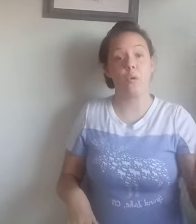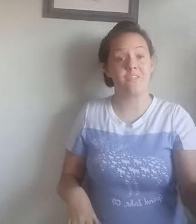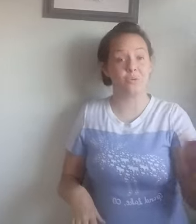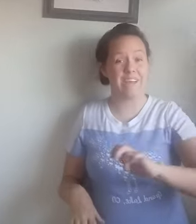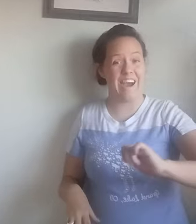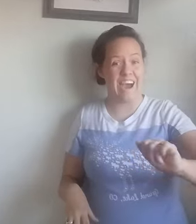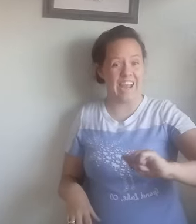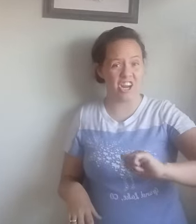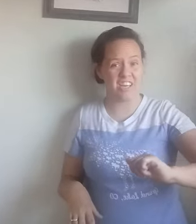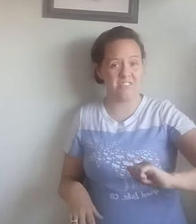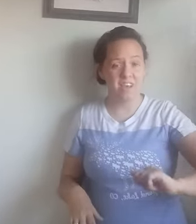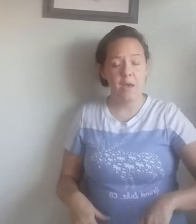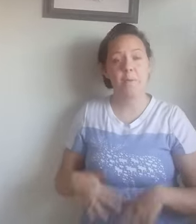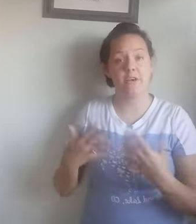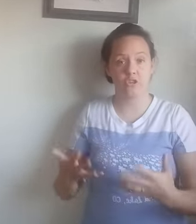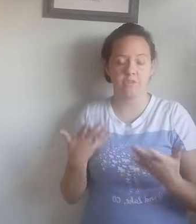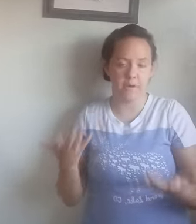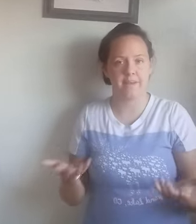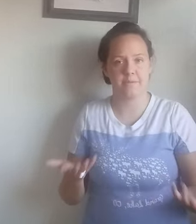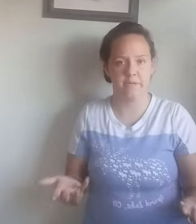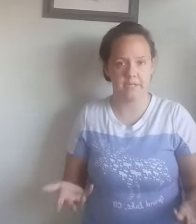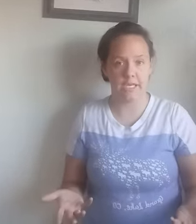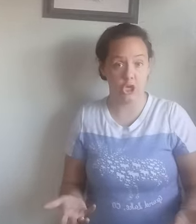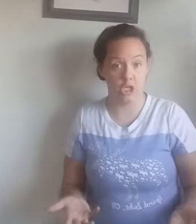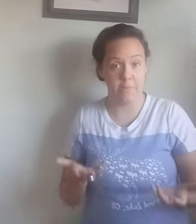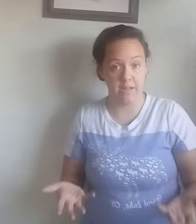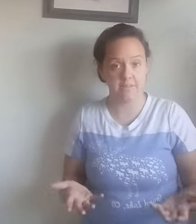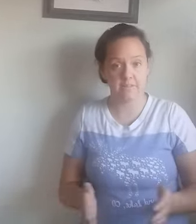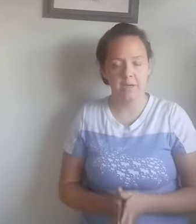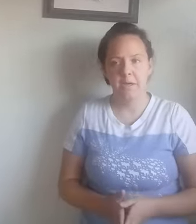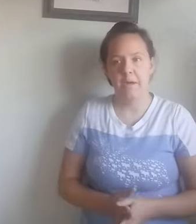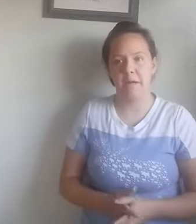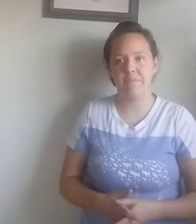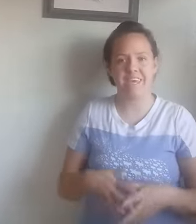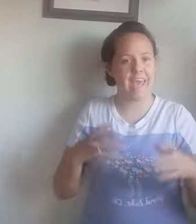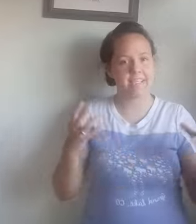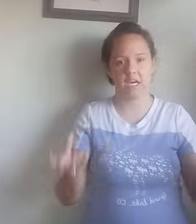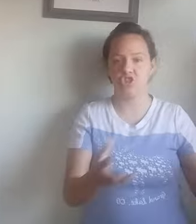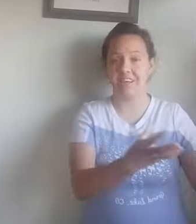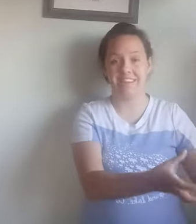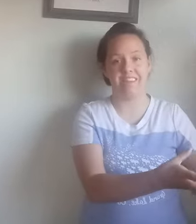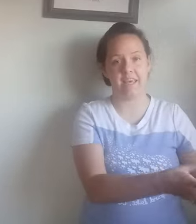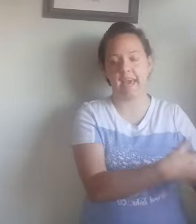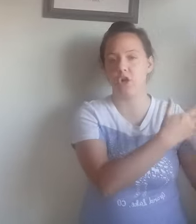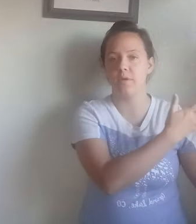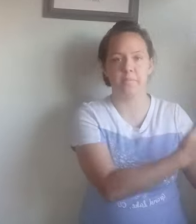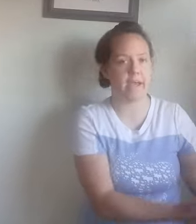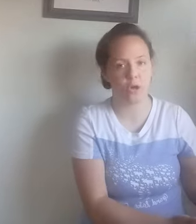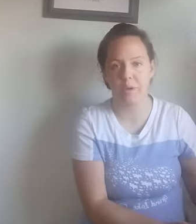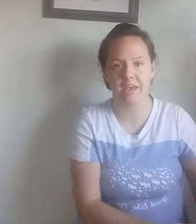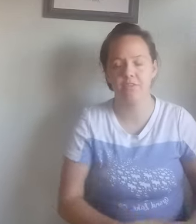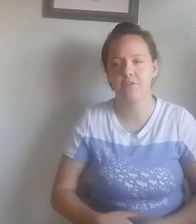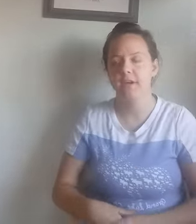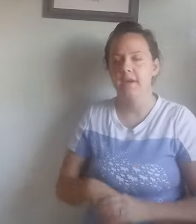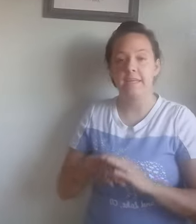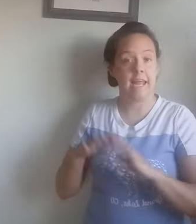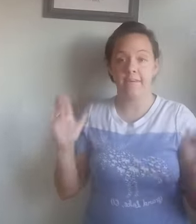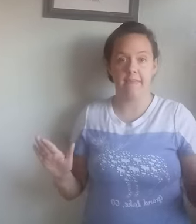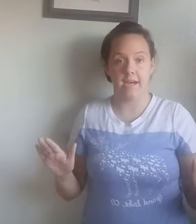also cannot iron it because there's a possibility it could melt. It can't touch any, it can't go in the microwave. None of that.